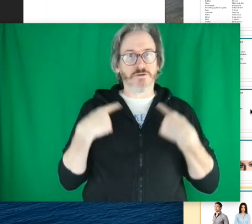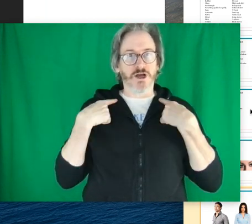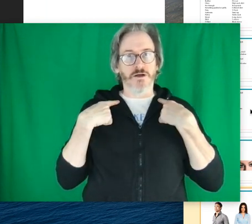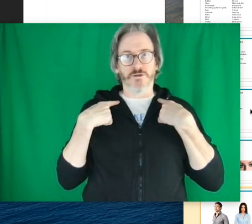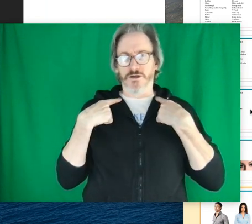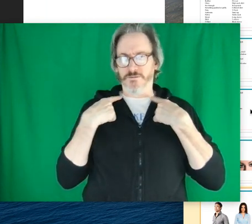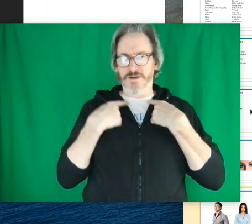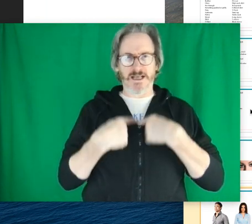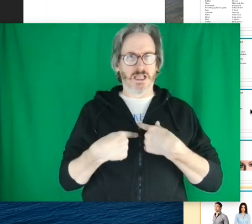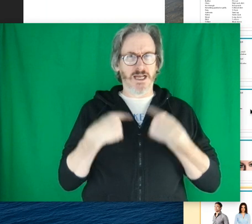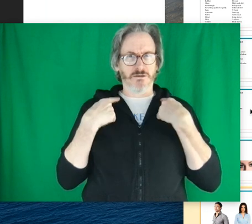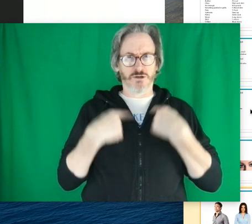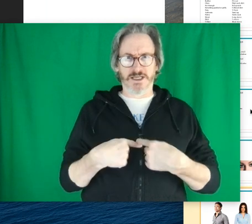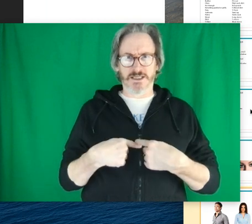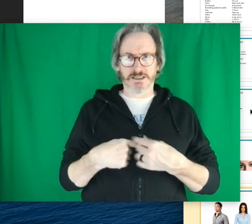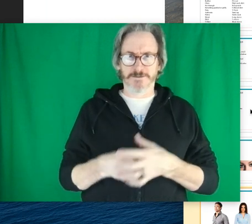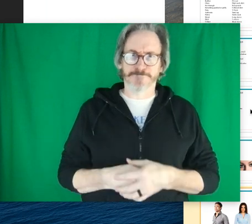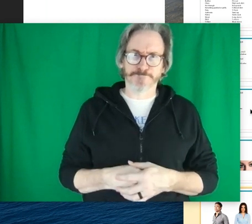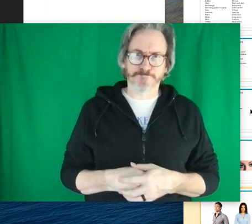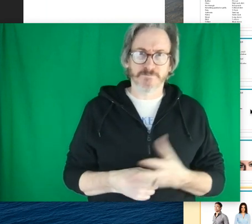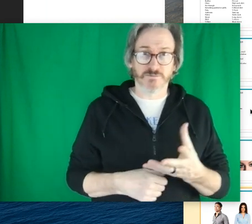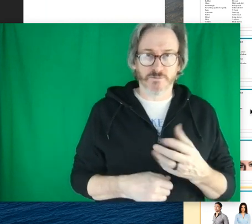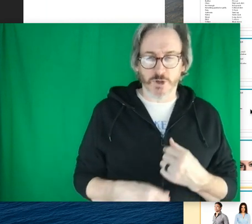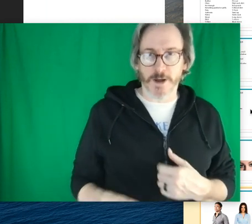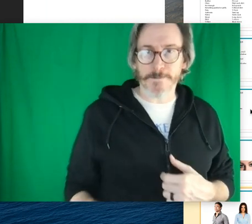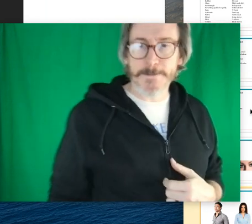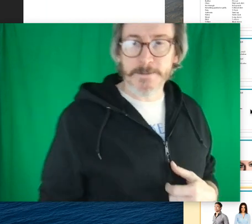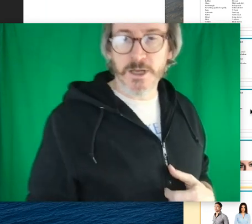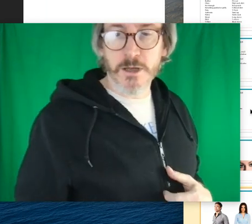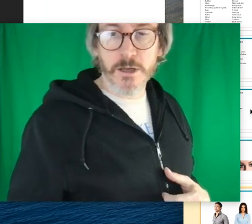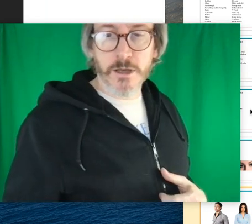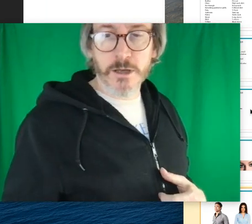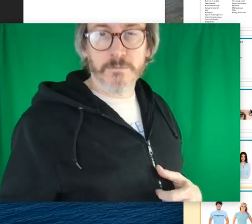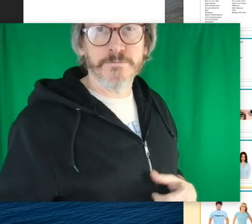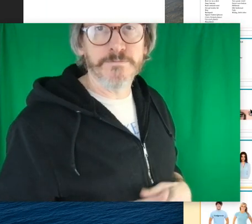The neckline goes like this. Okay.